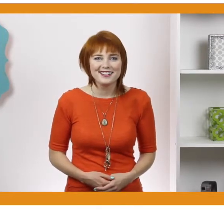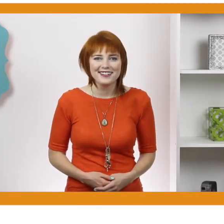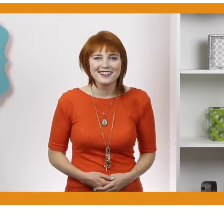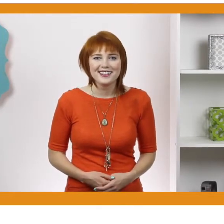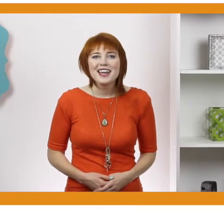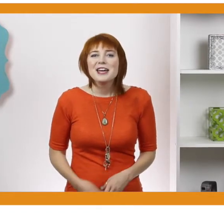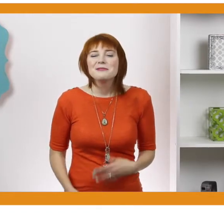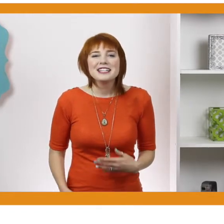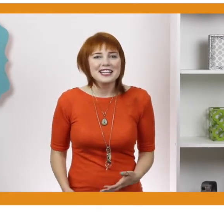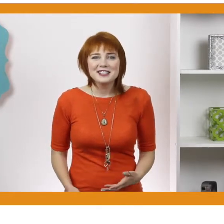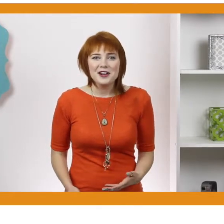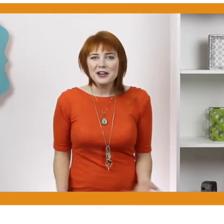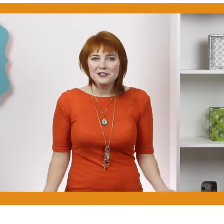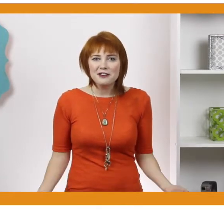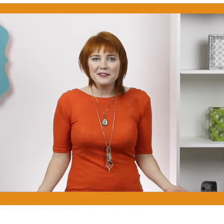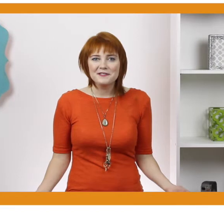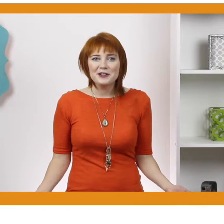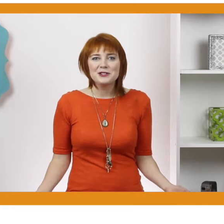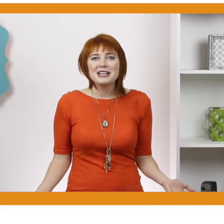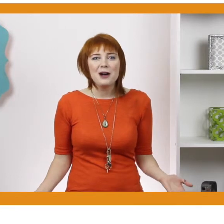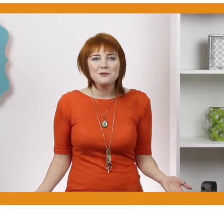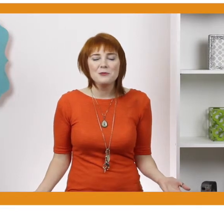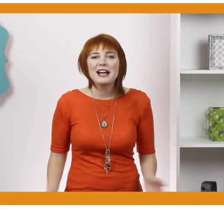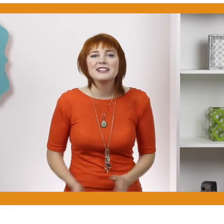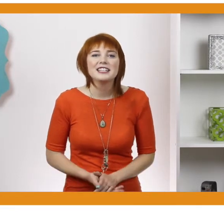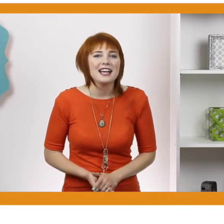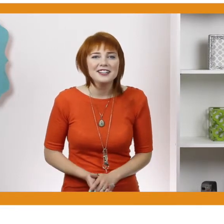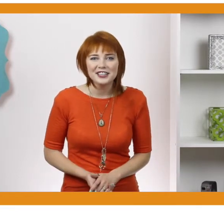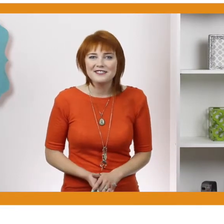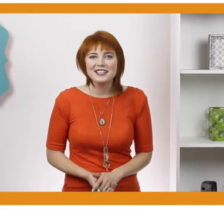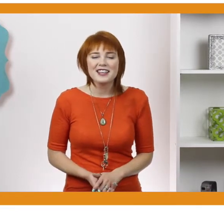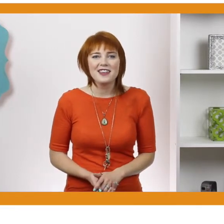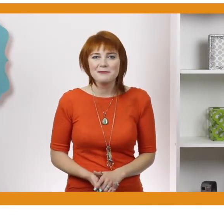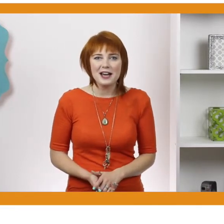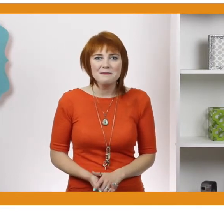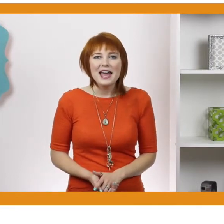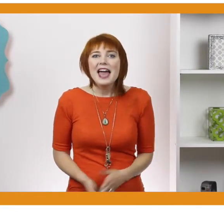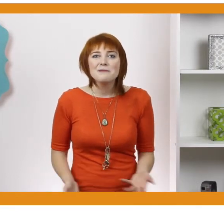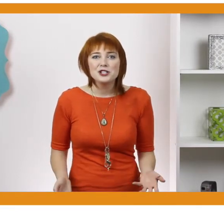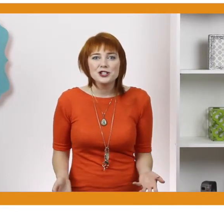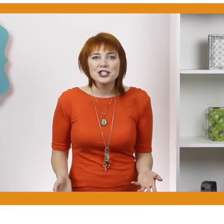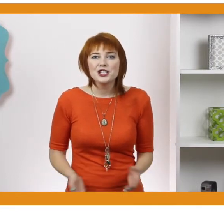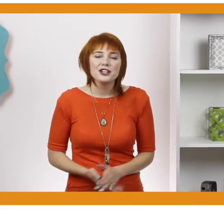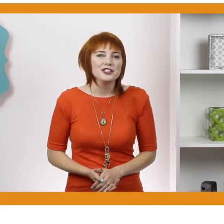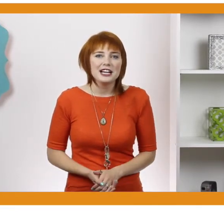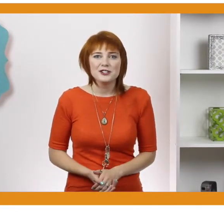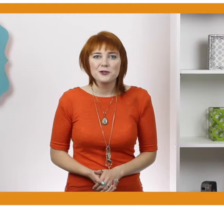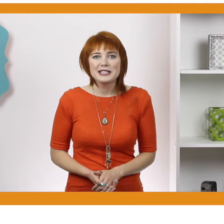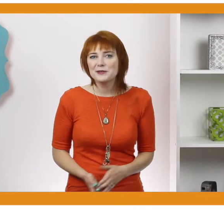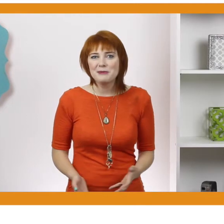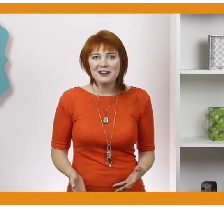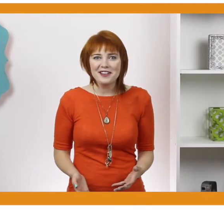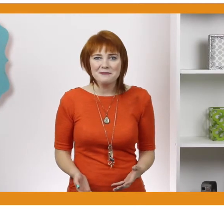baby can catch on. Please let us know if you found this video to be helpful by clicking like or giving us a thumbs up, and be sure to share your